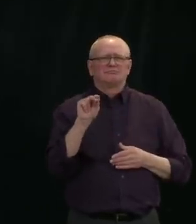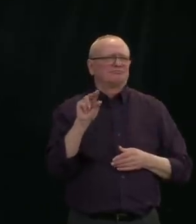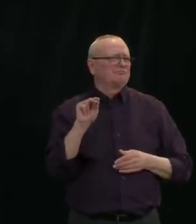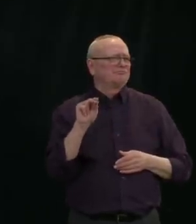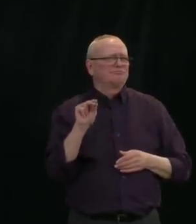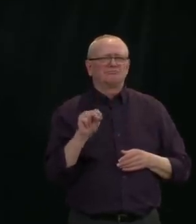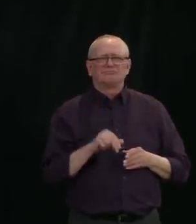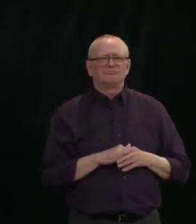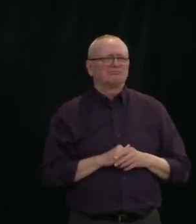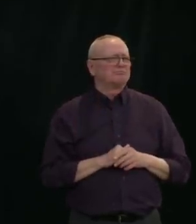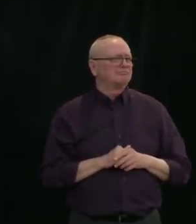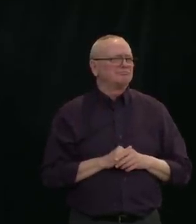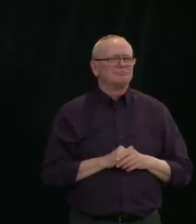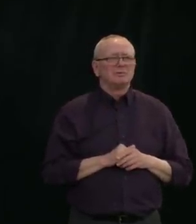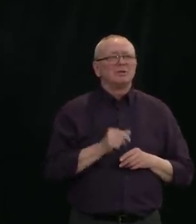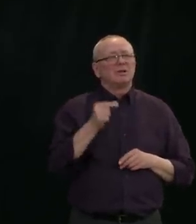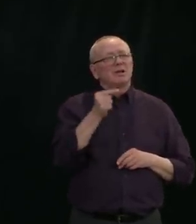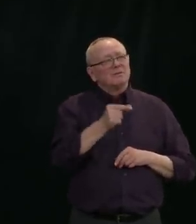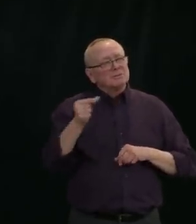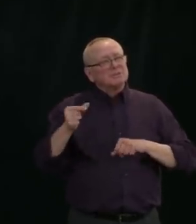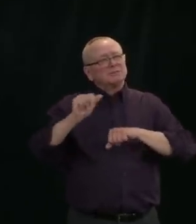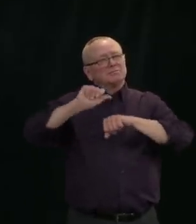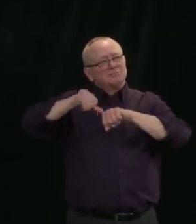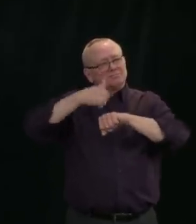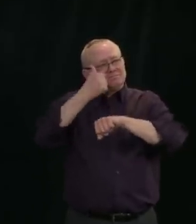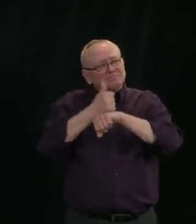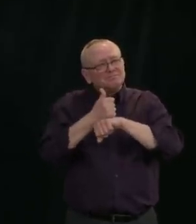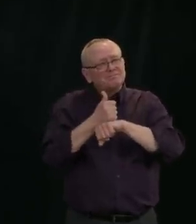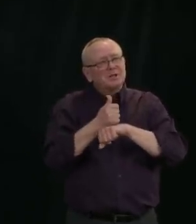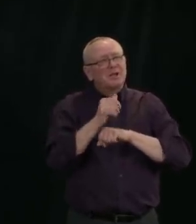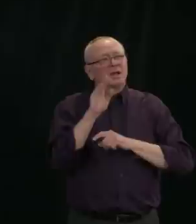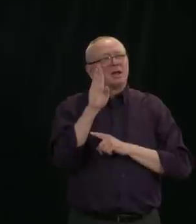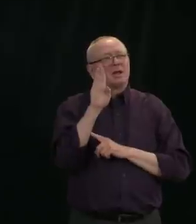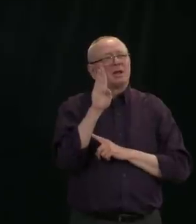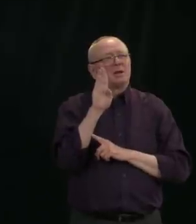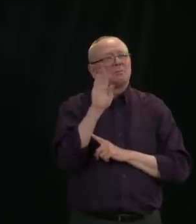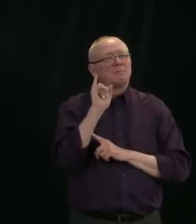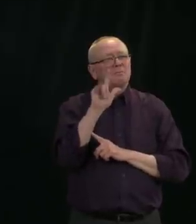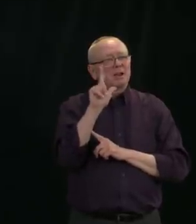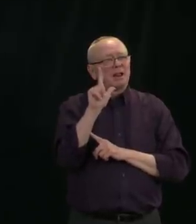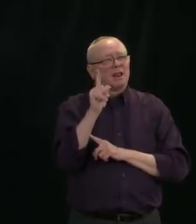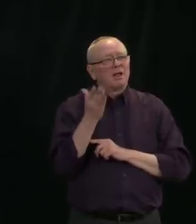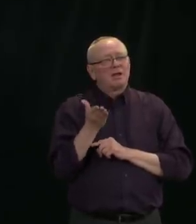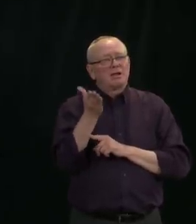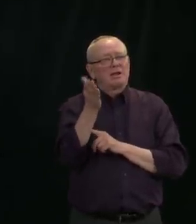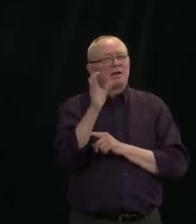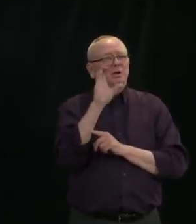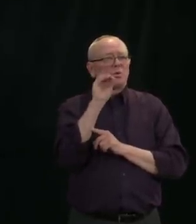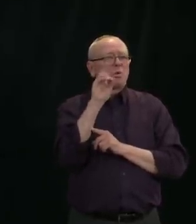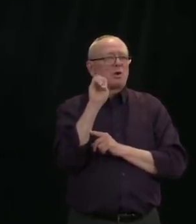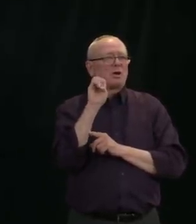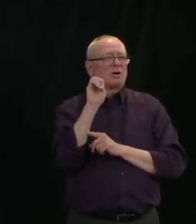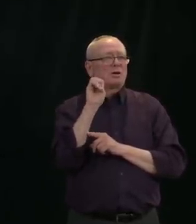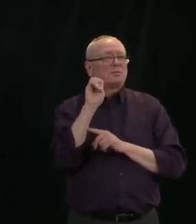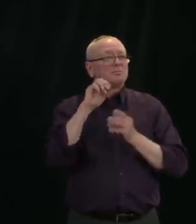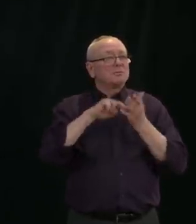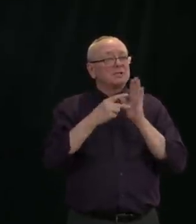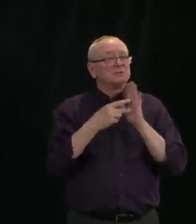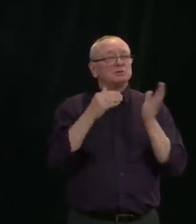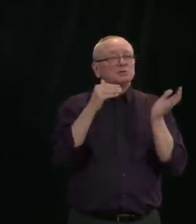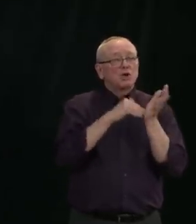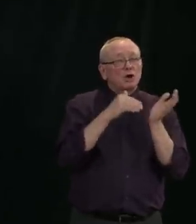put in place a billing code for telephone consults with